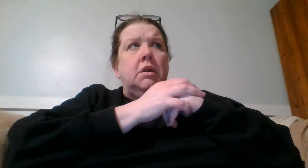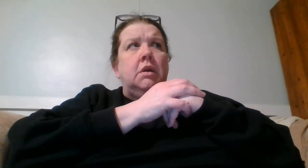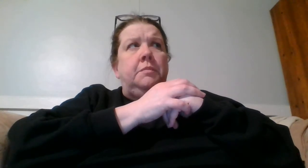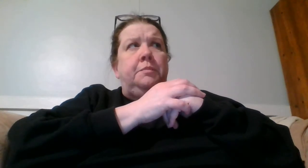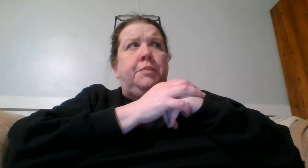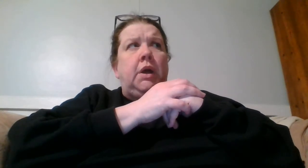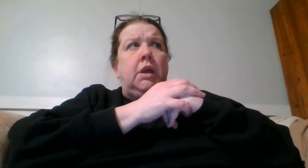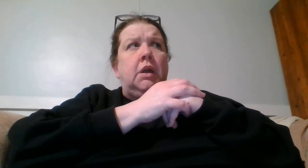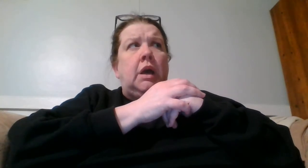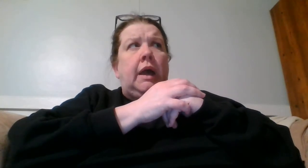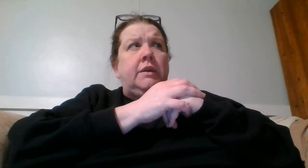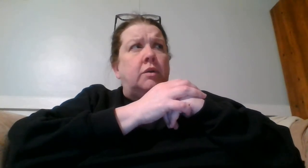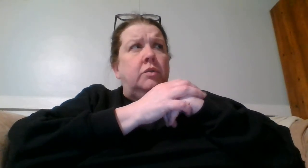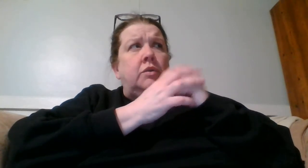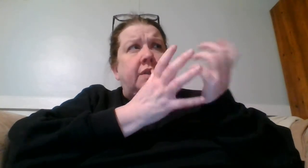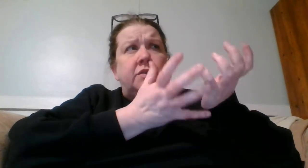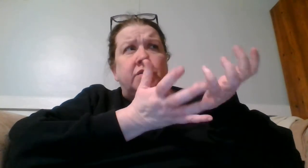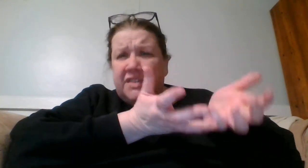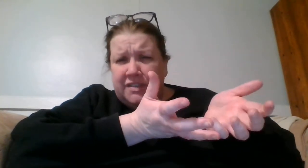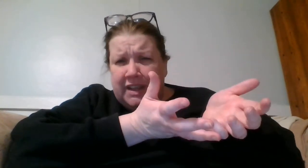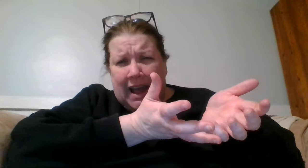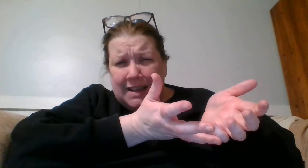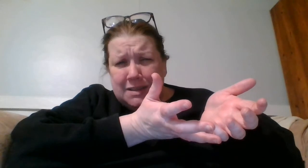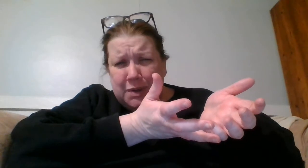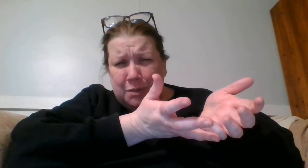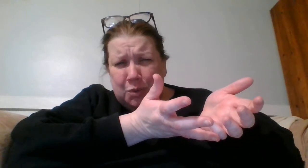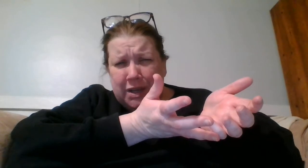um but I don't know that traditionally it has to be a boy